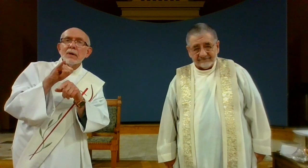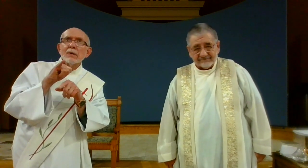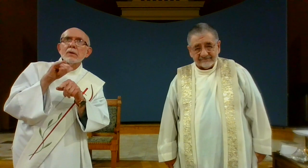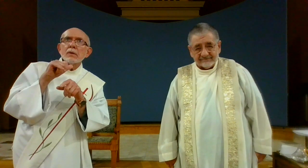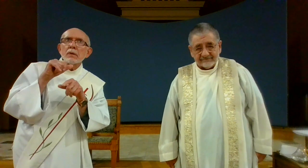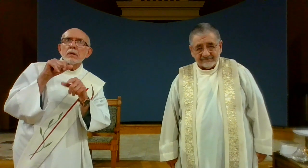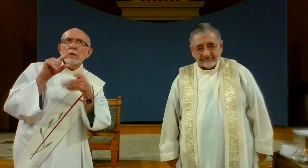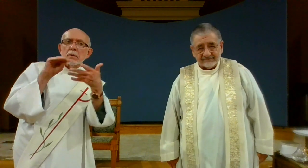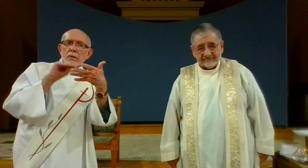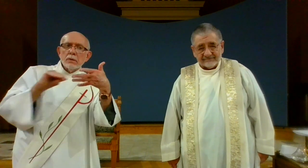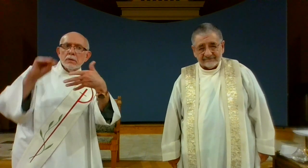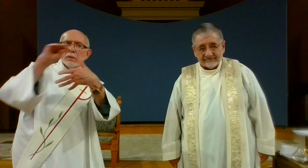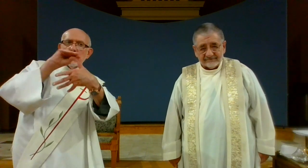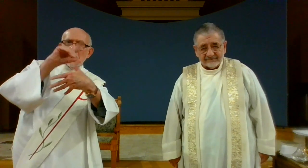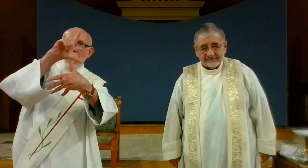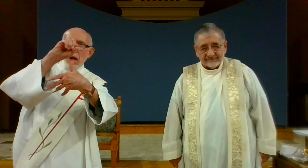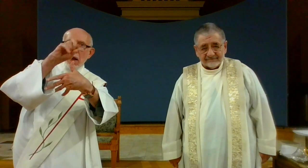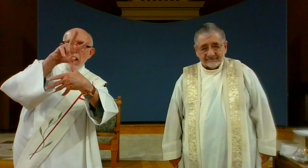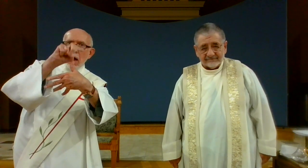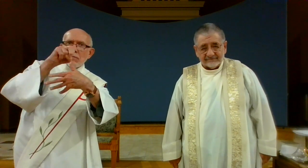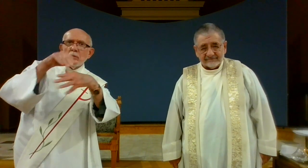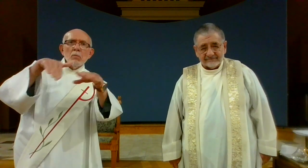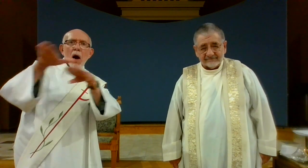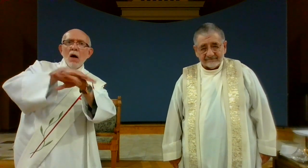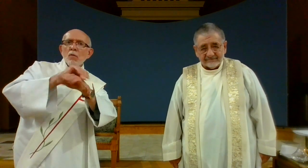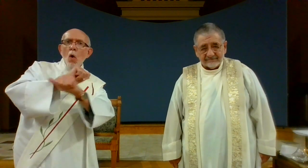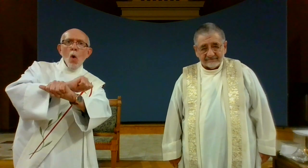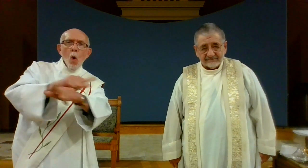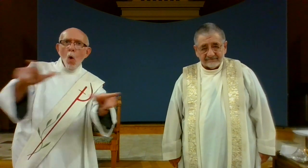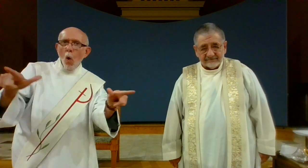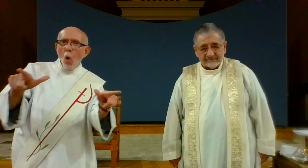prioritize love over other things